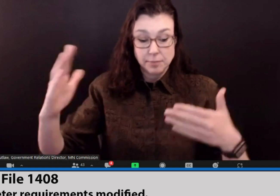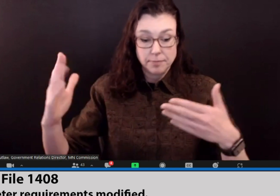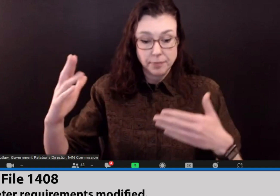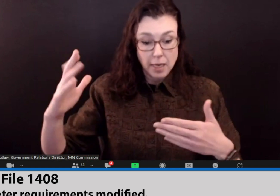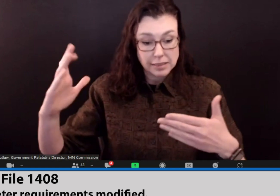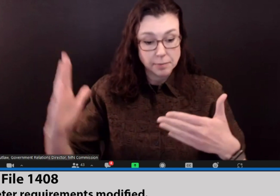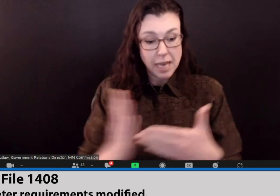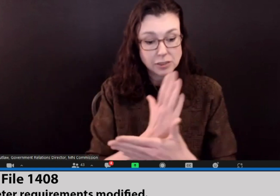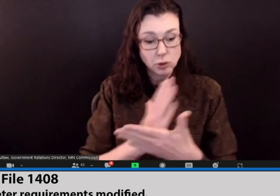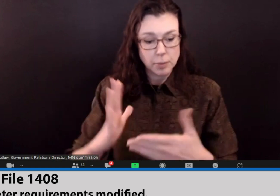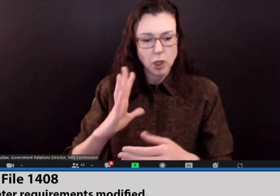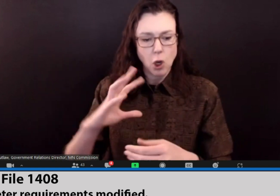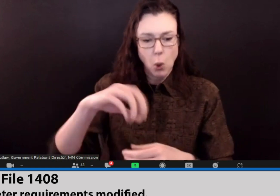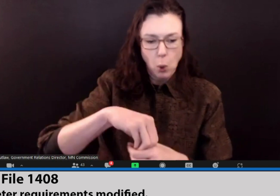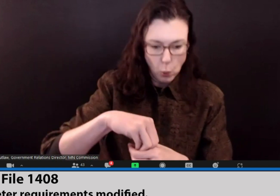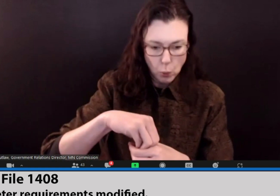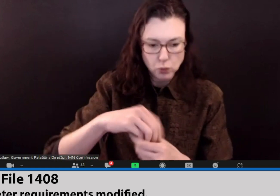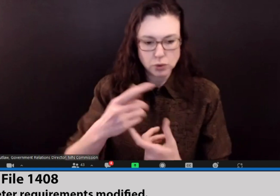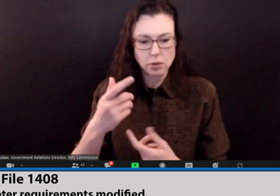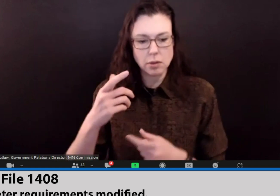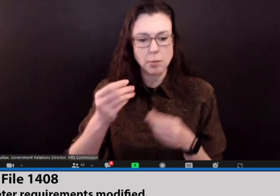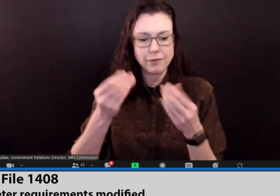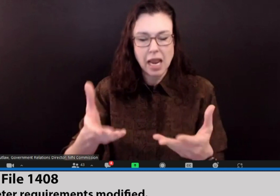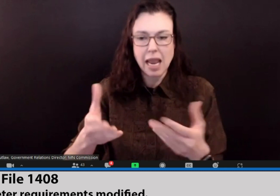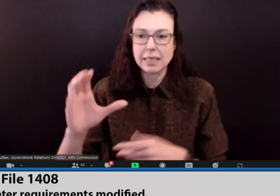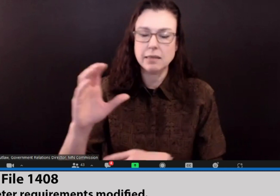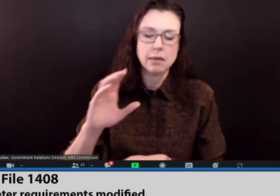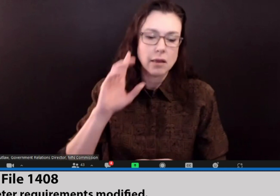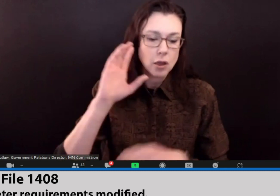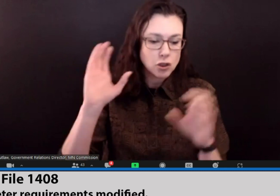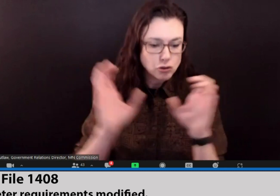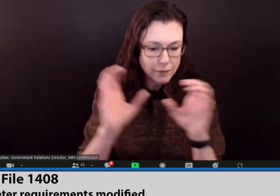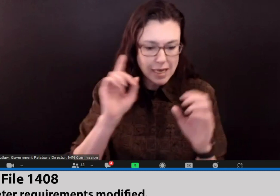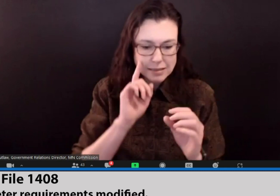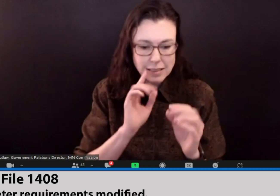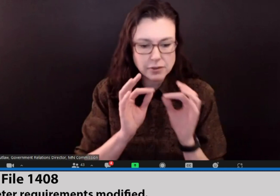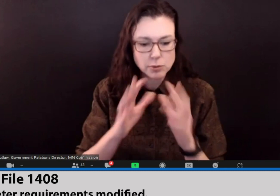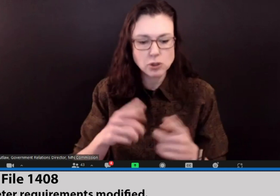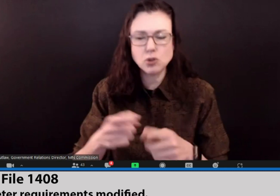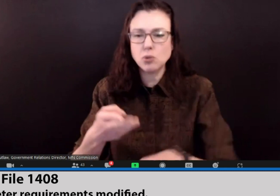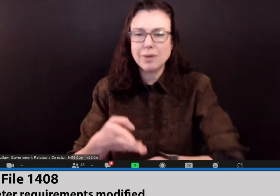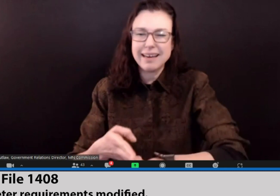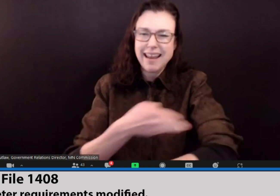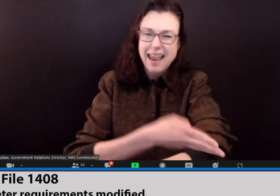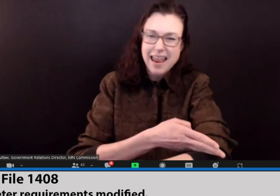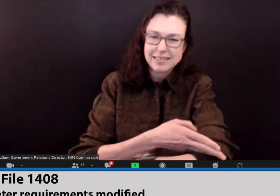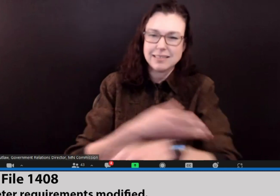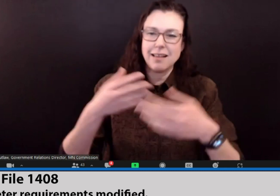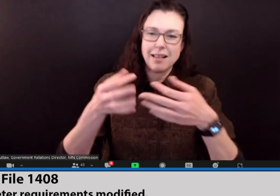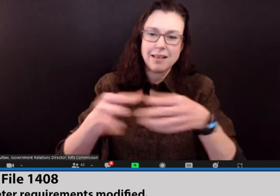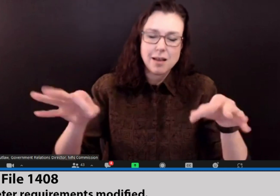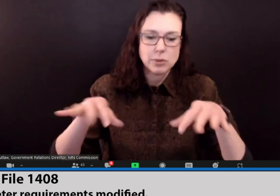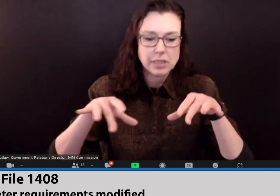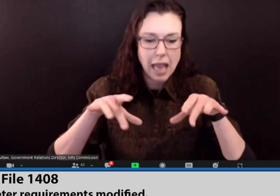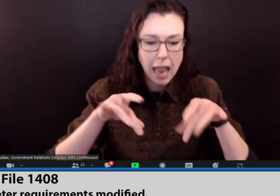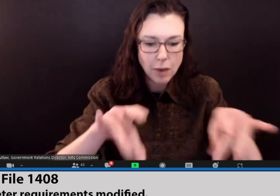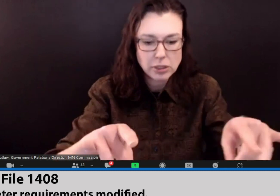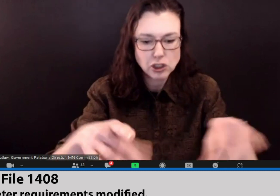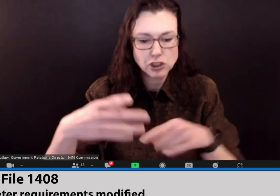This spectrum includes providing CDI certified deaf interpreters